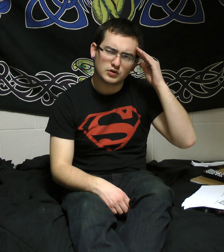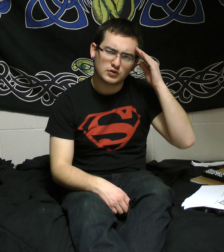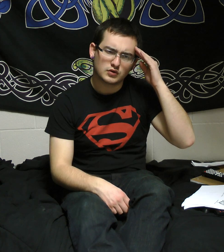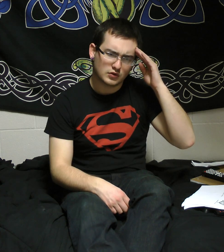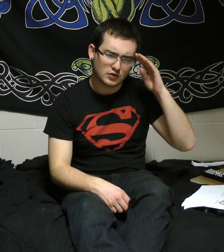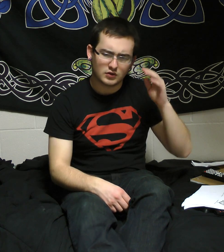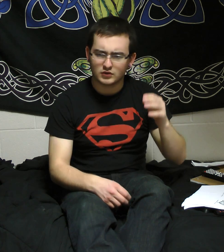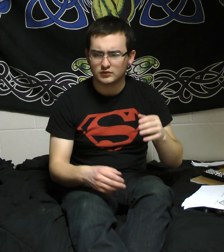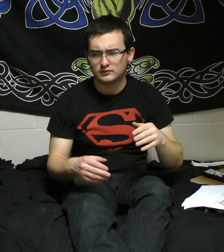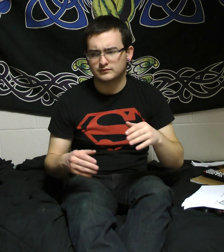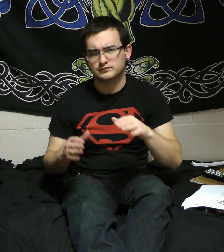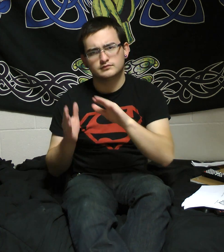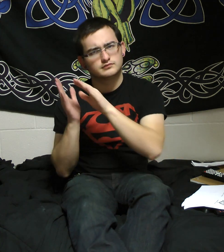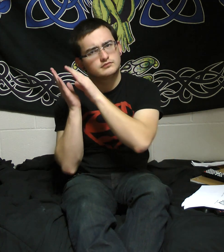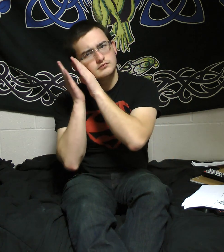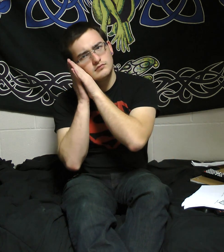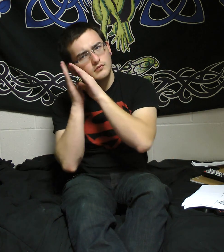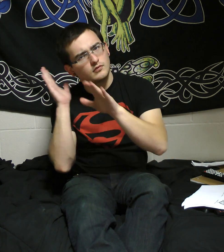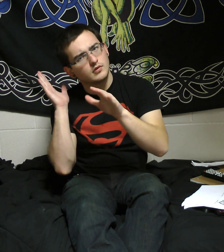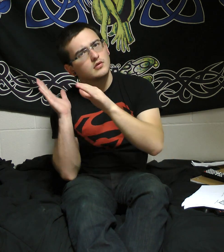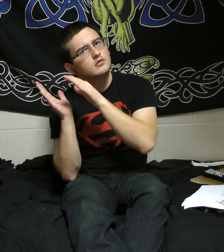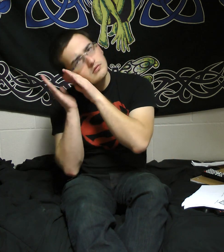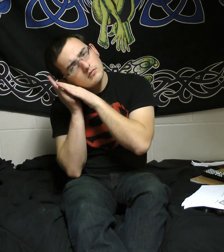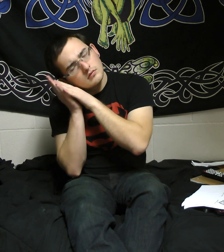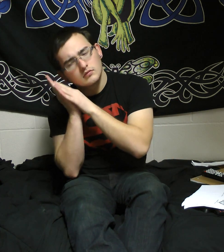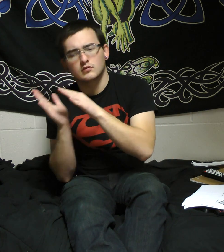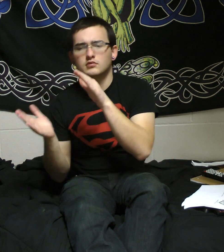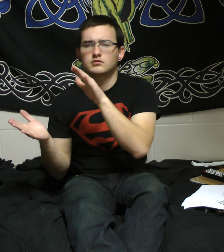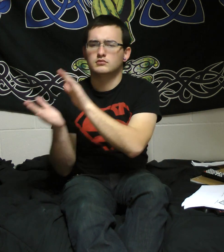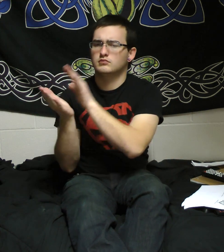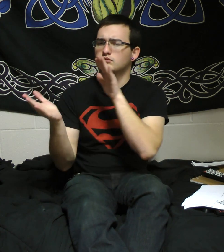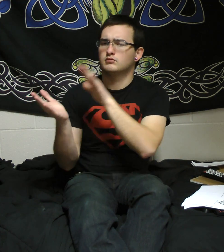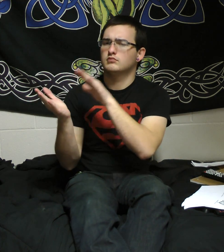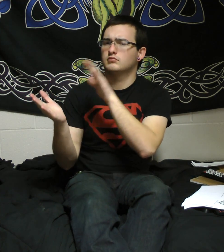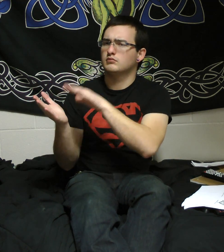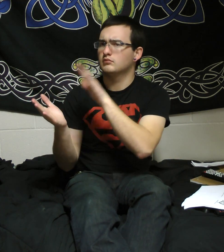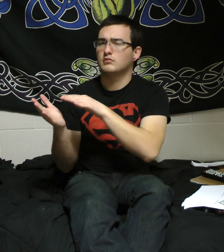I just need you now